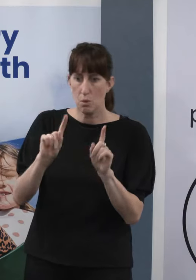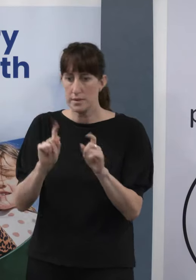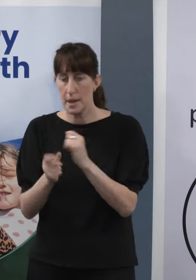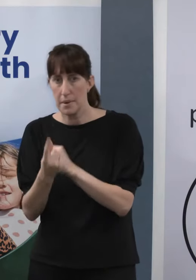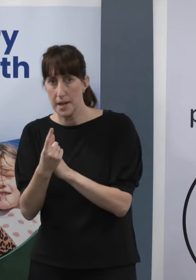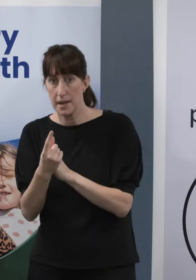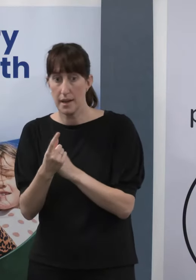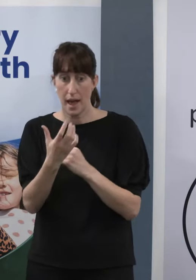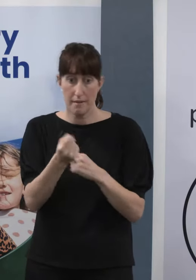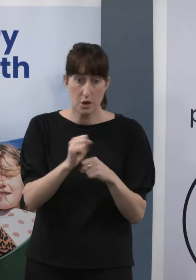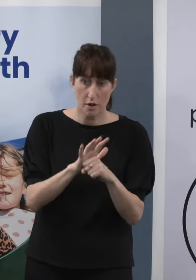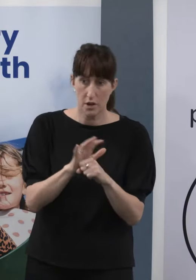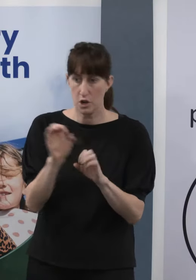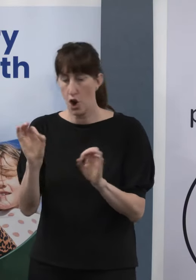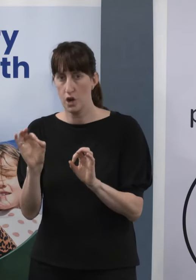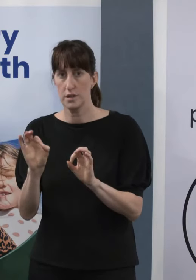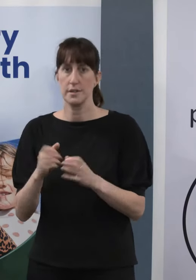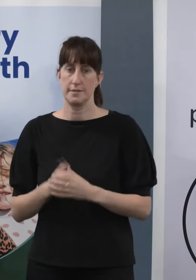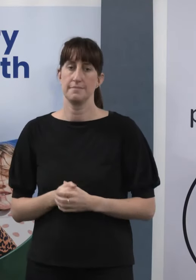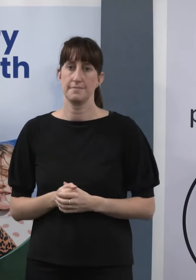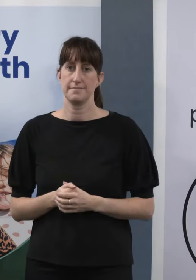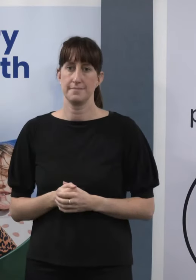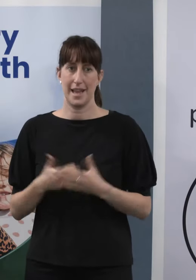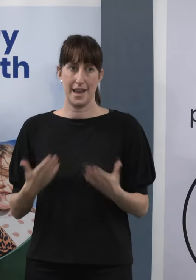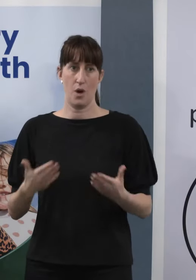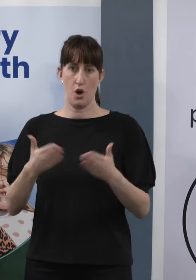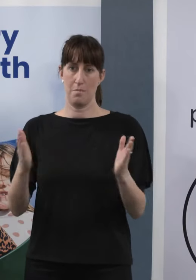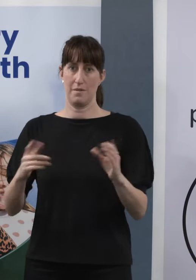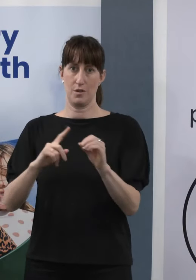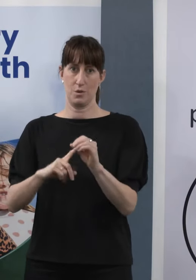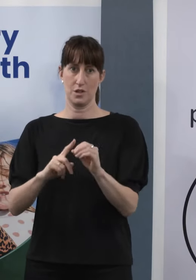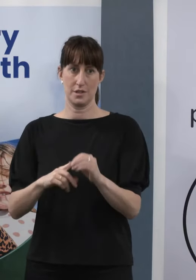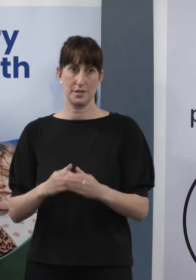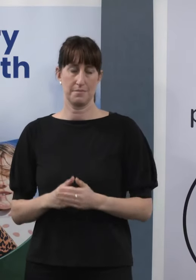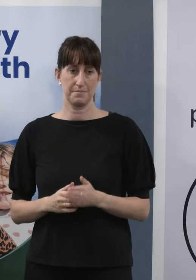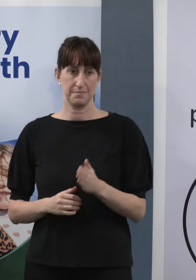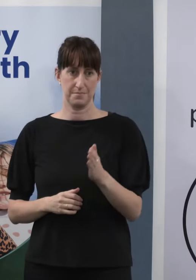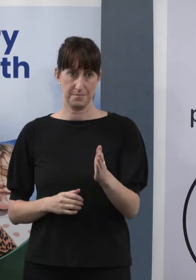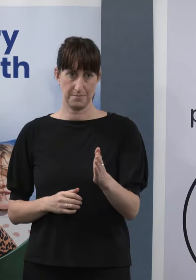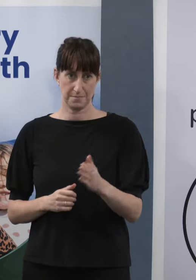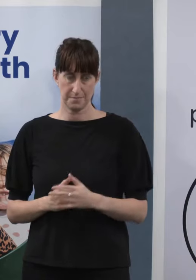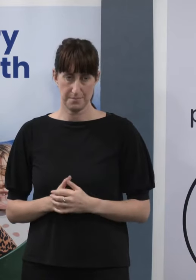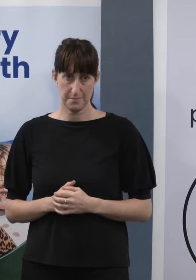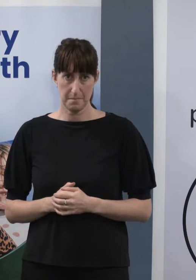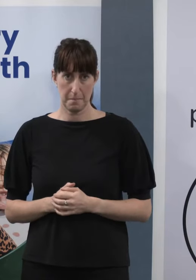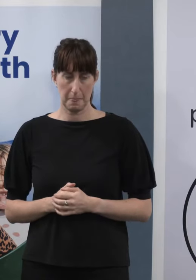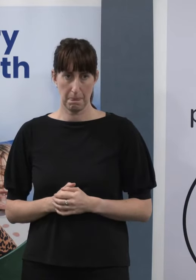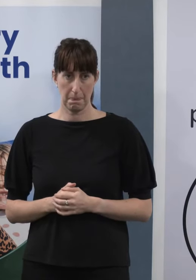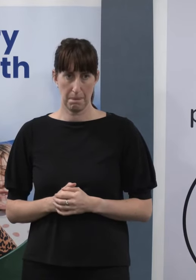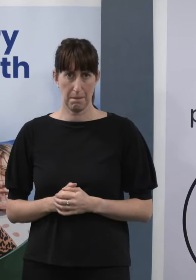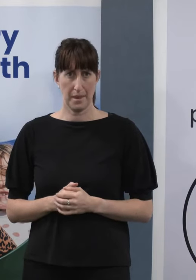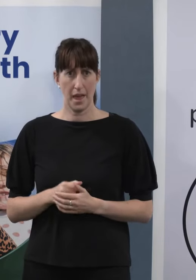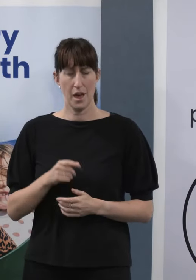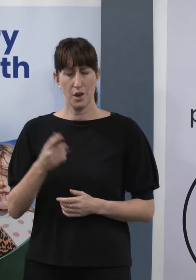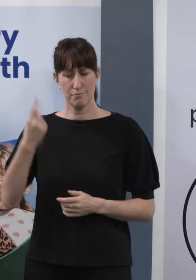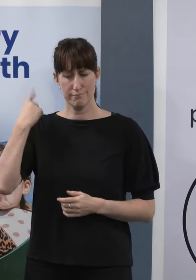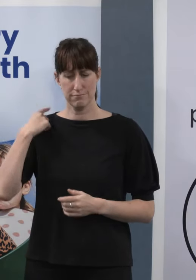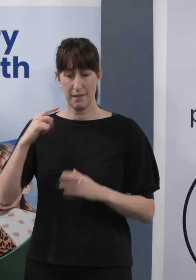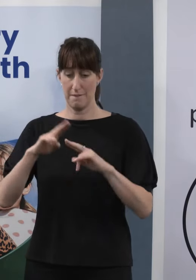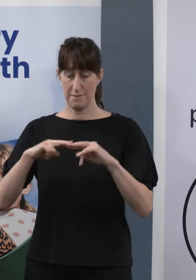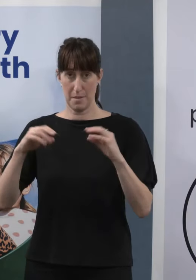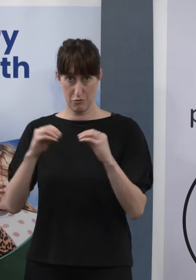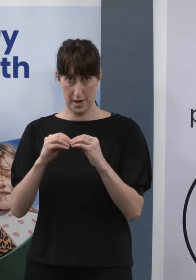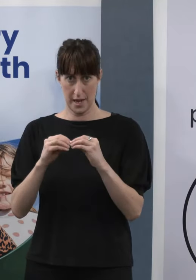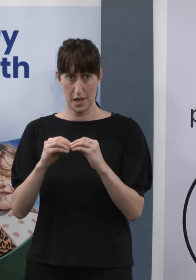appropriately. Alright, now open for questions. Dr. Bloomfield, you knew on February 20 the